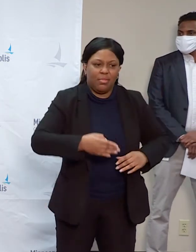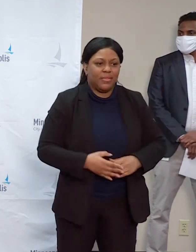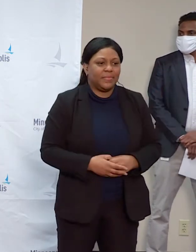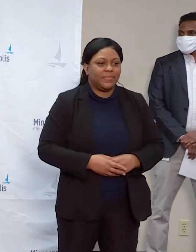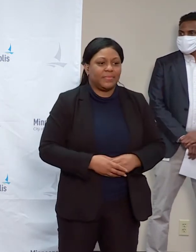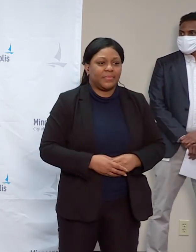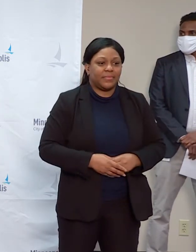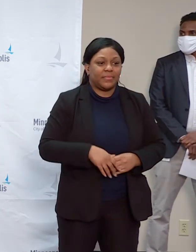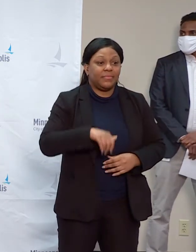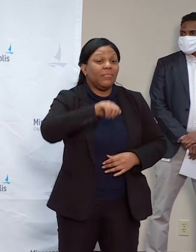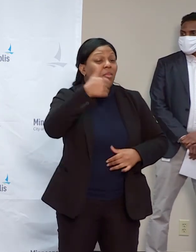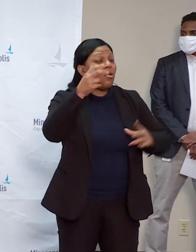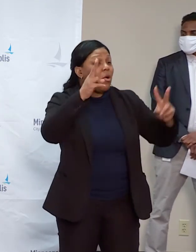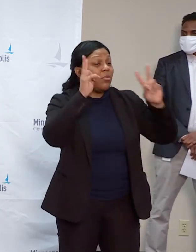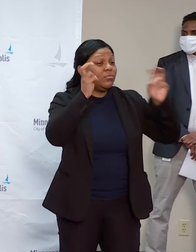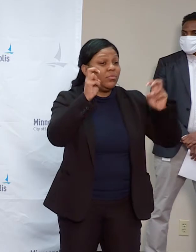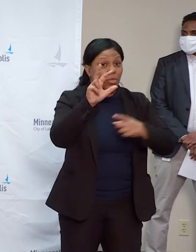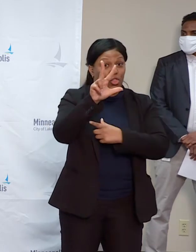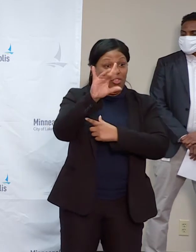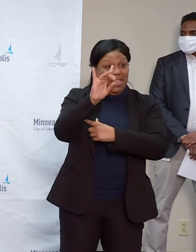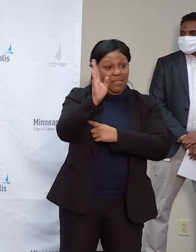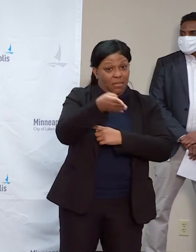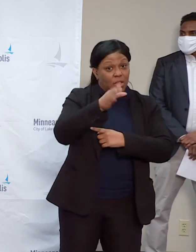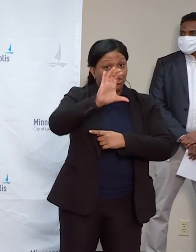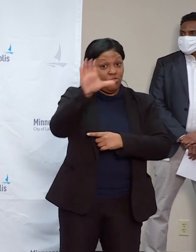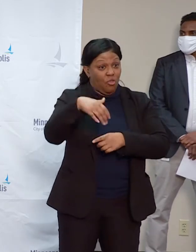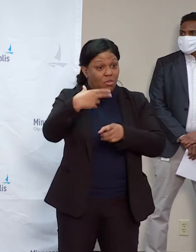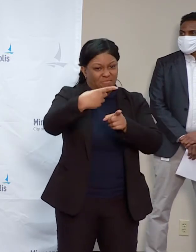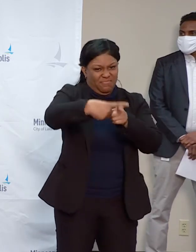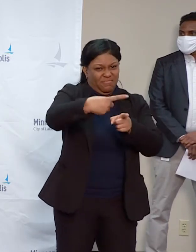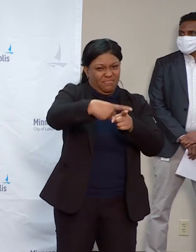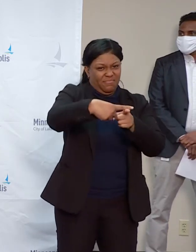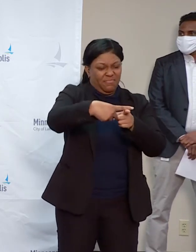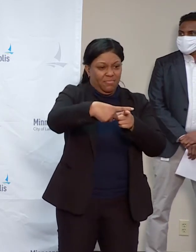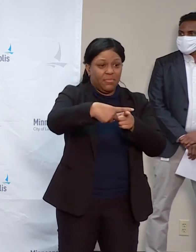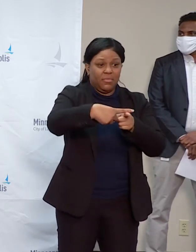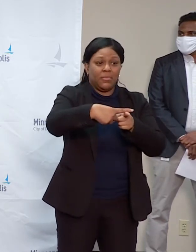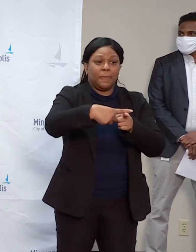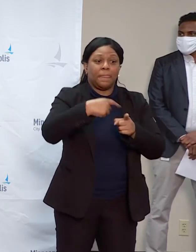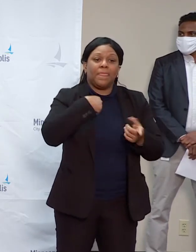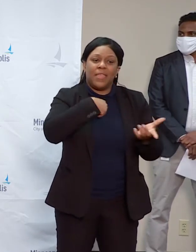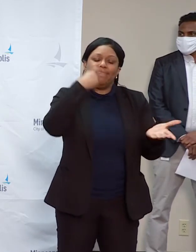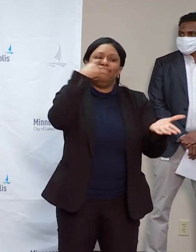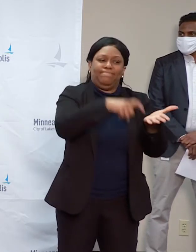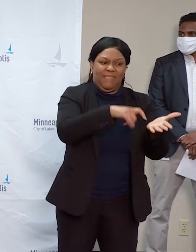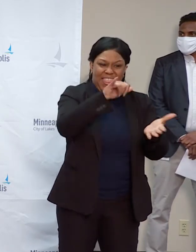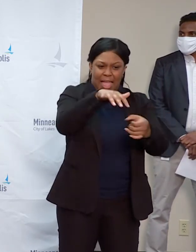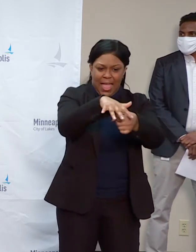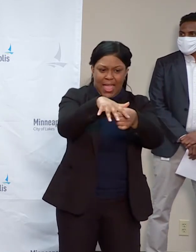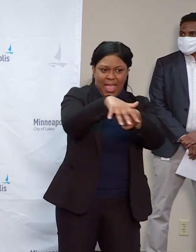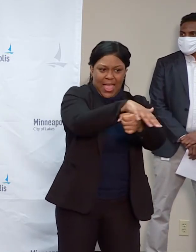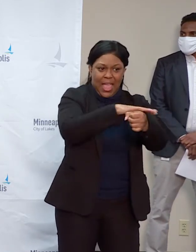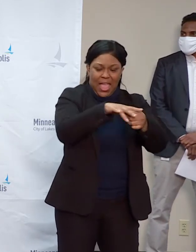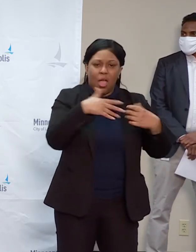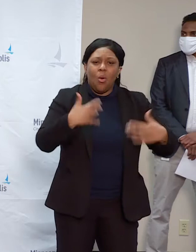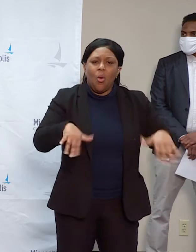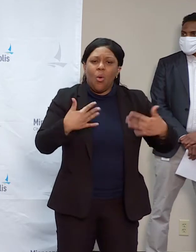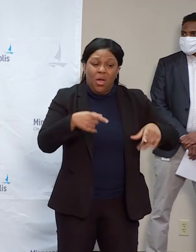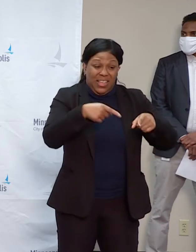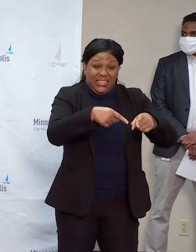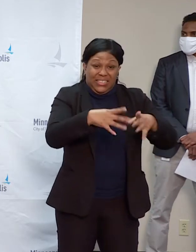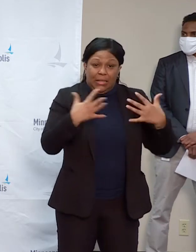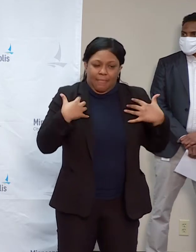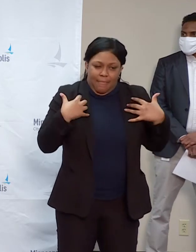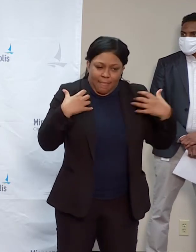traffic. We recognize that this is a space for healing. We recognize that throughout the trial